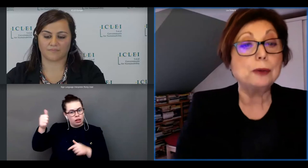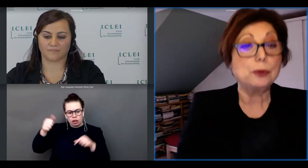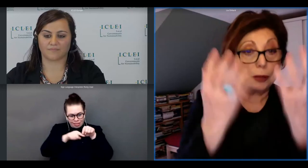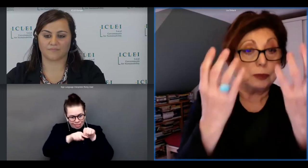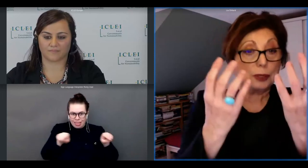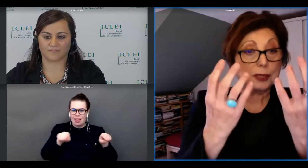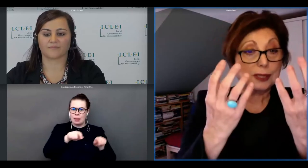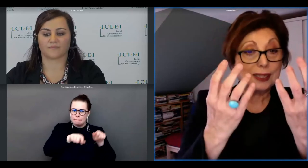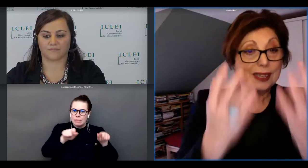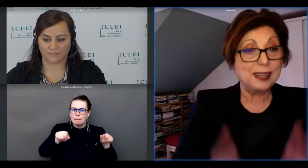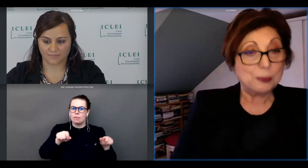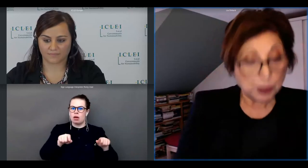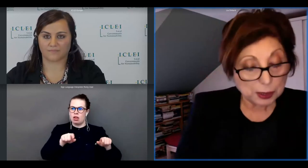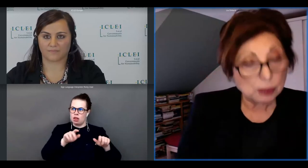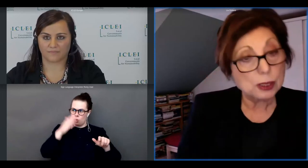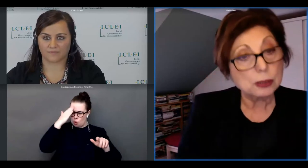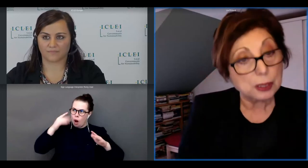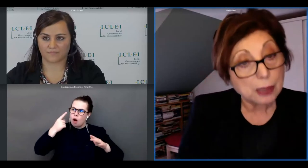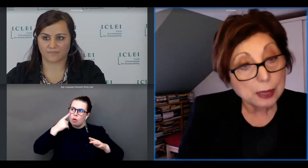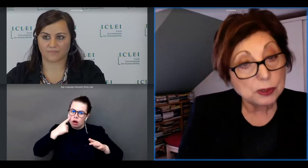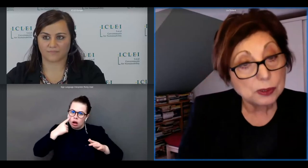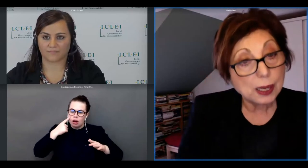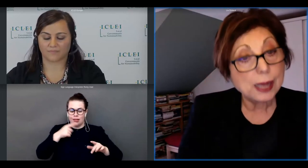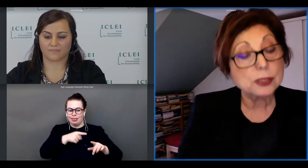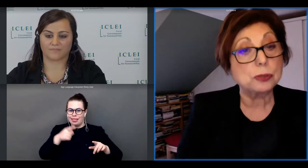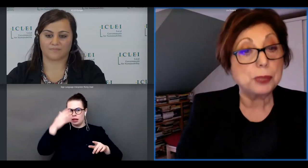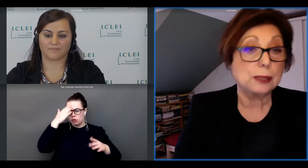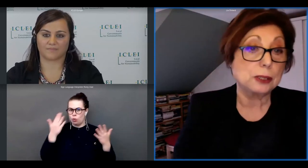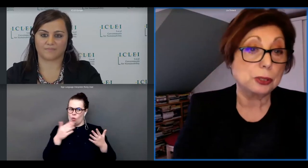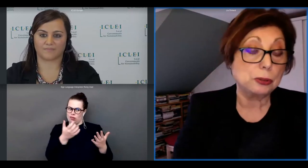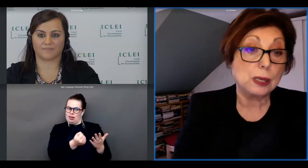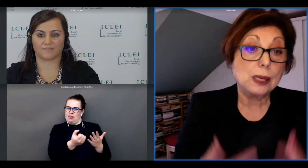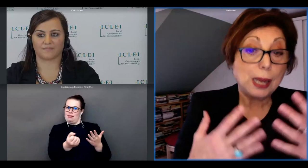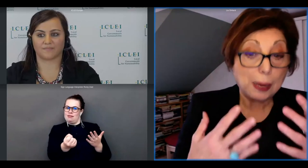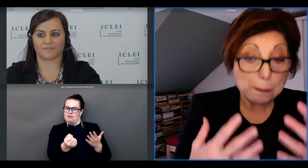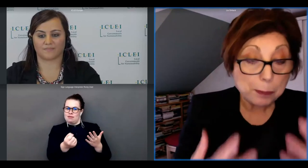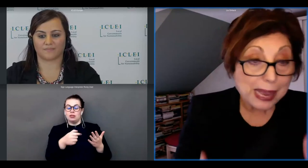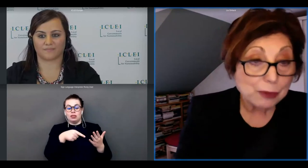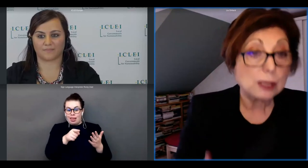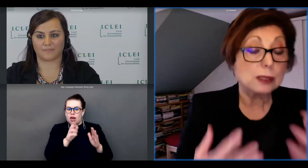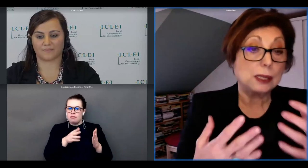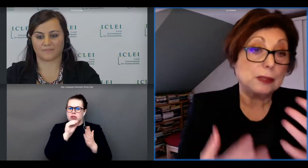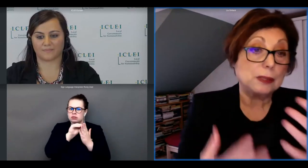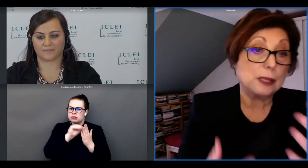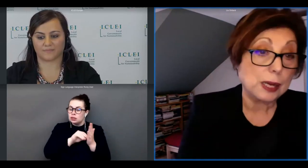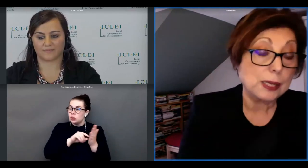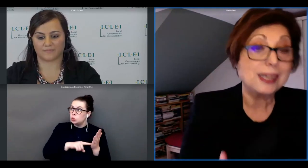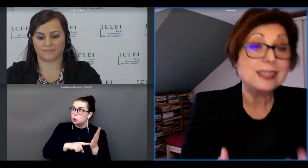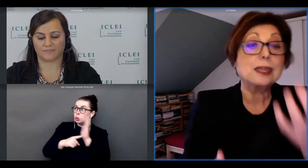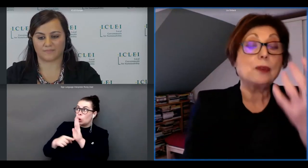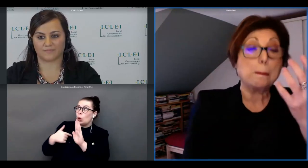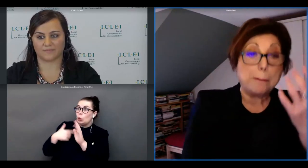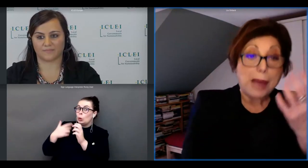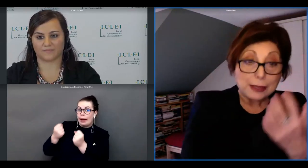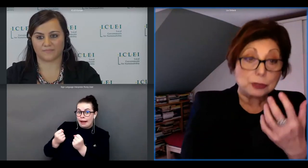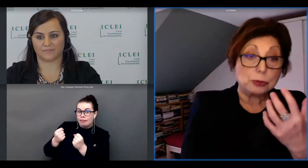down onwards what is going on on the ground has to be understood and power in this way is